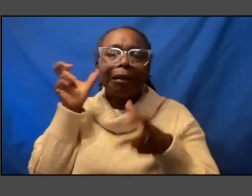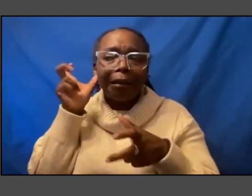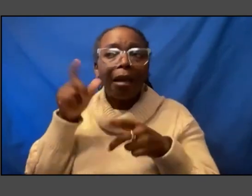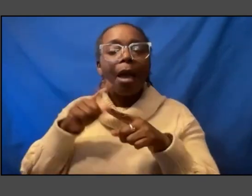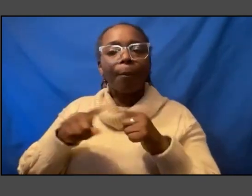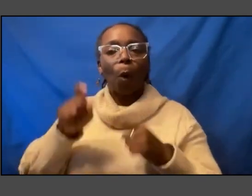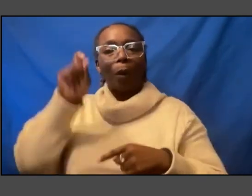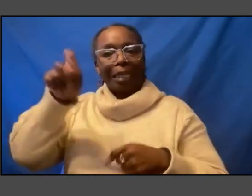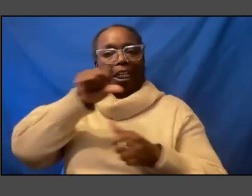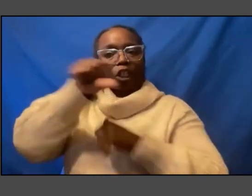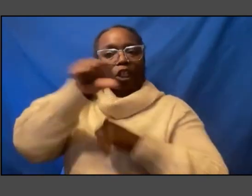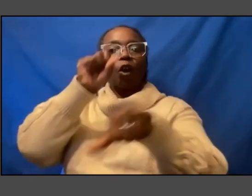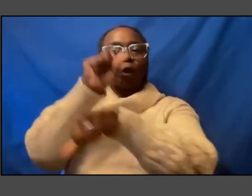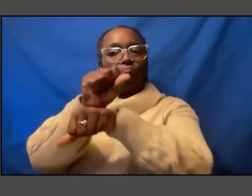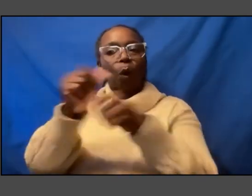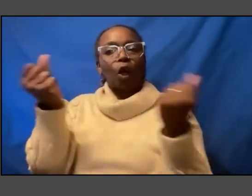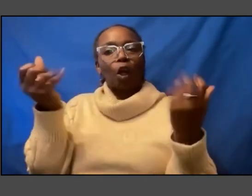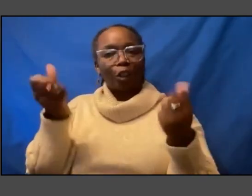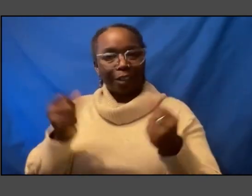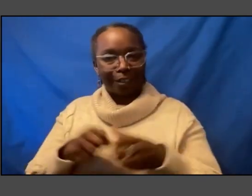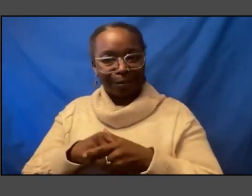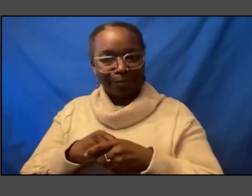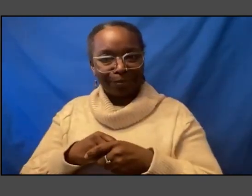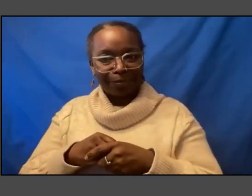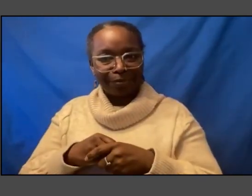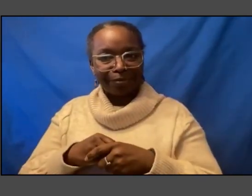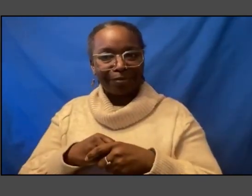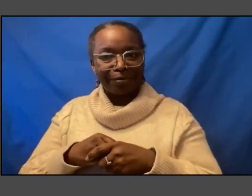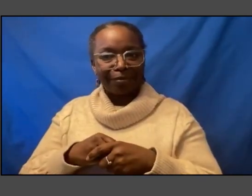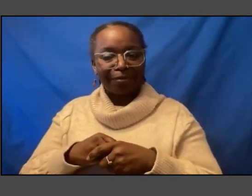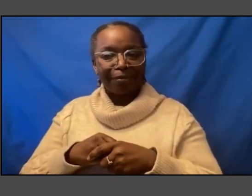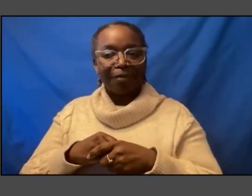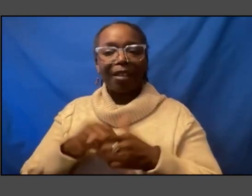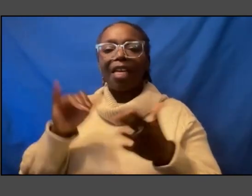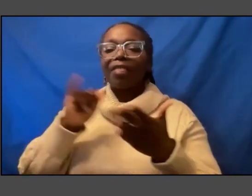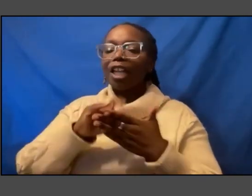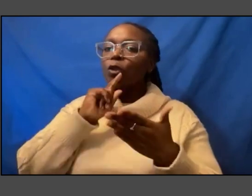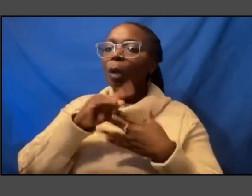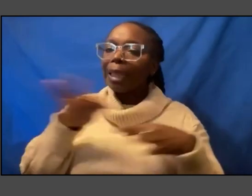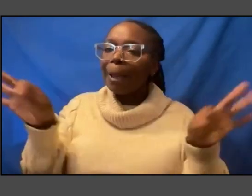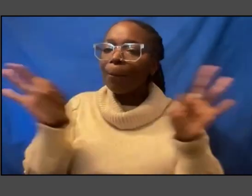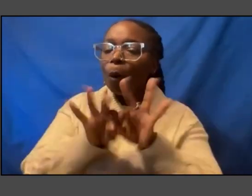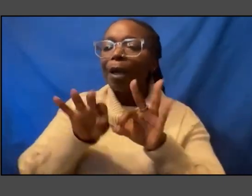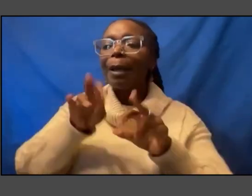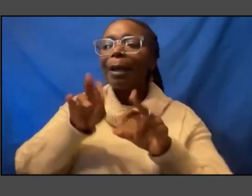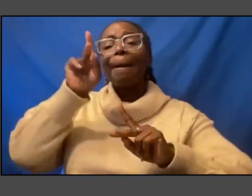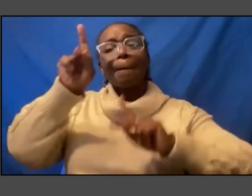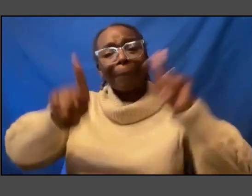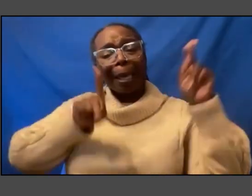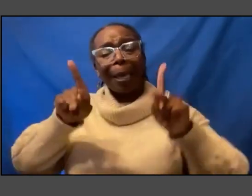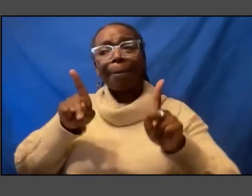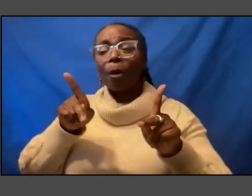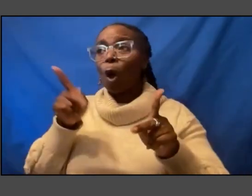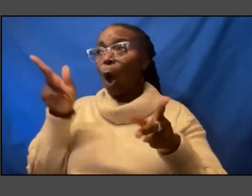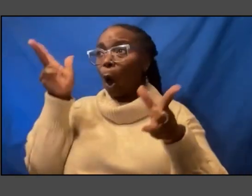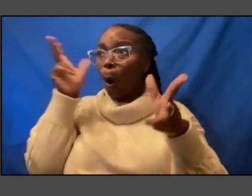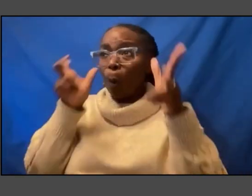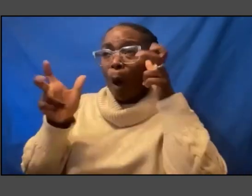and i i think that that is just so important people are watching all of us and certainly our children are watching